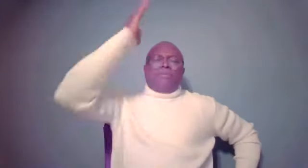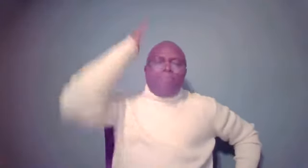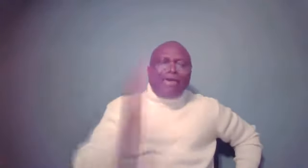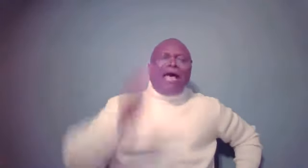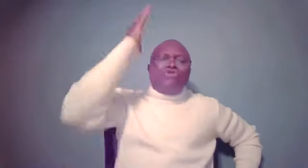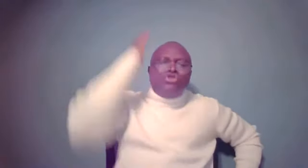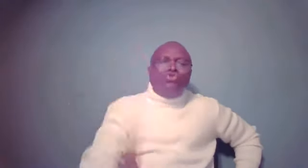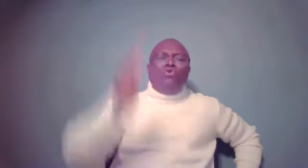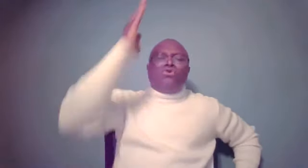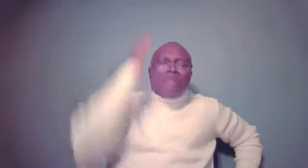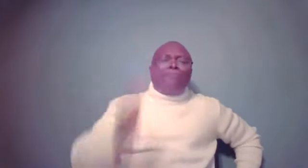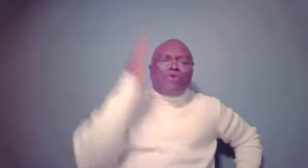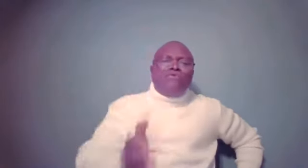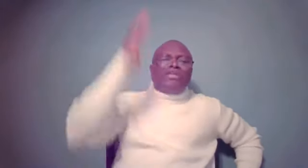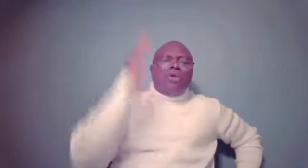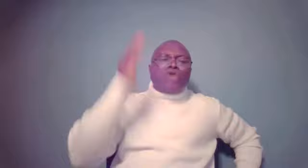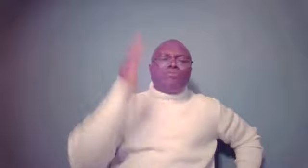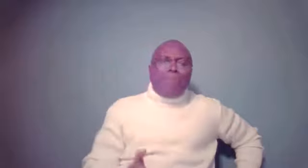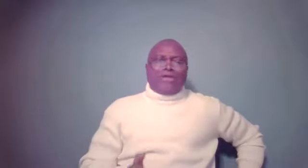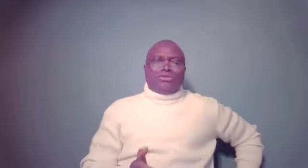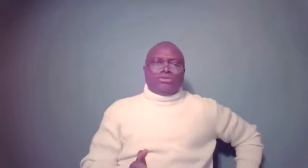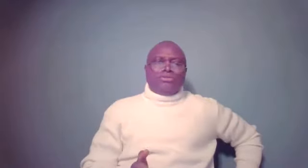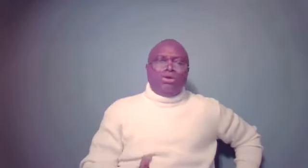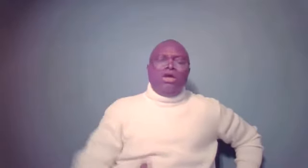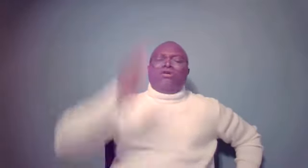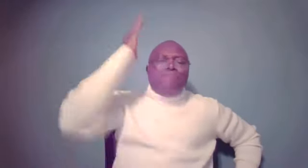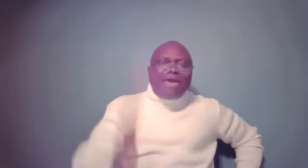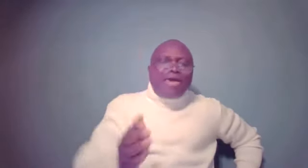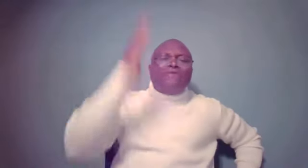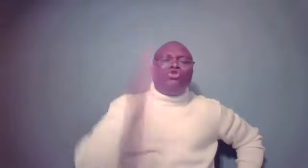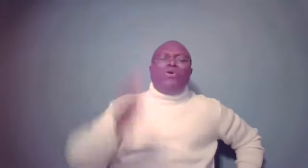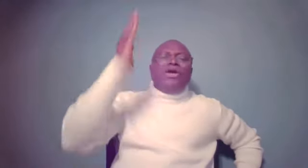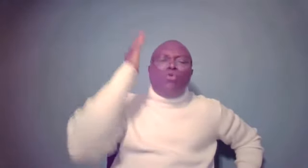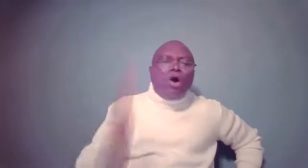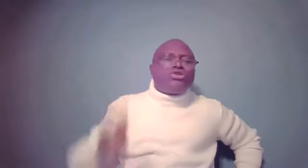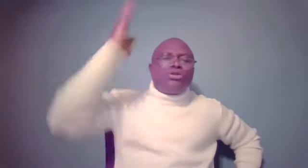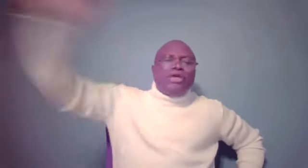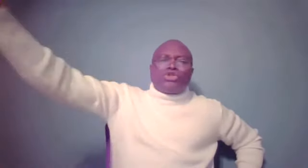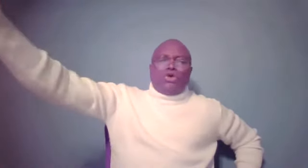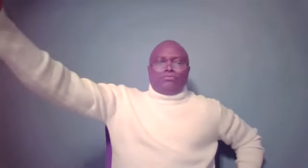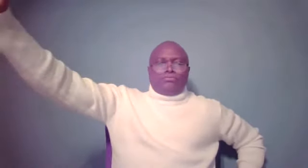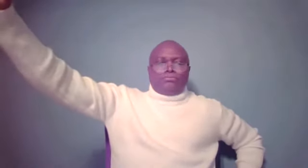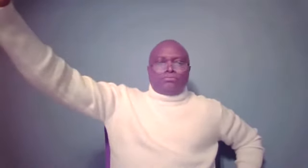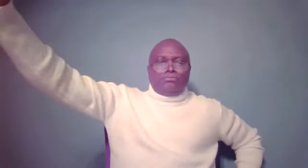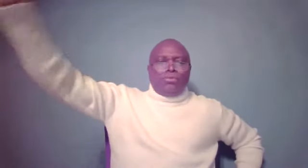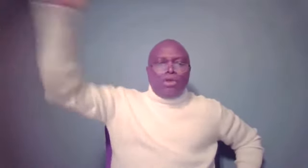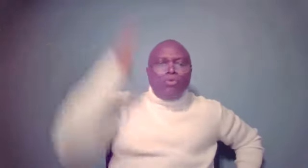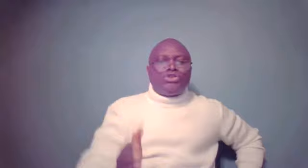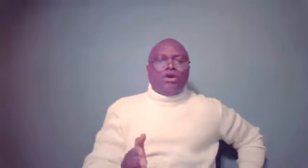Rebecca knew that prophecy must come to pass. Rebecca knew it wasn't Esau. It was Jacob.